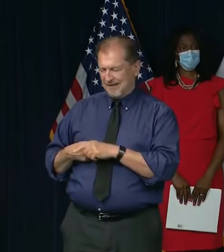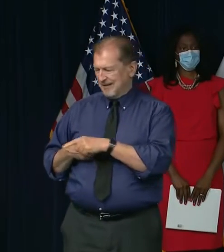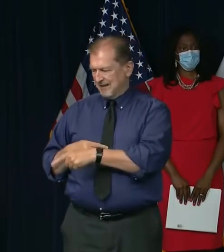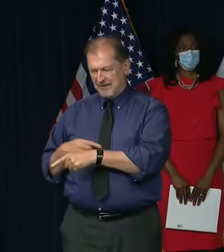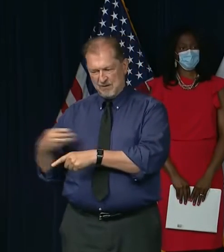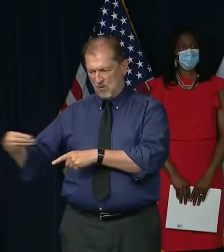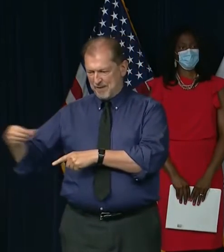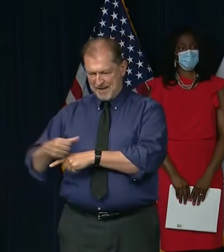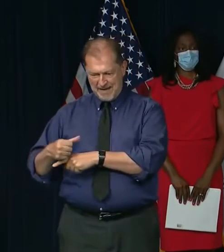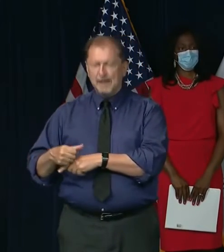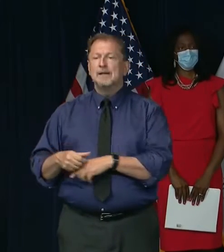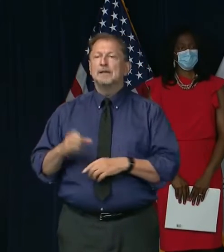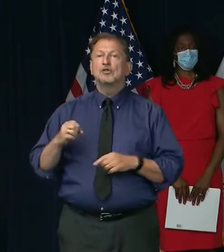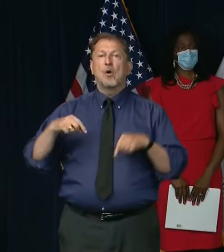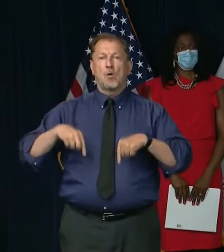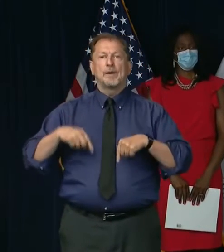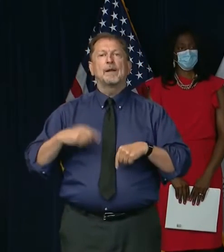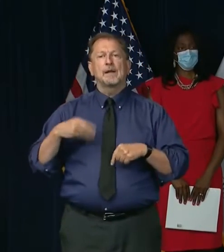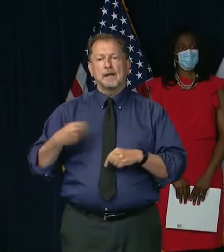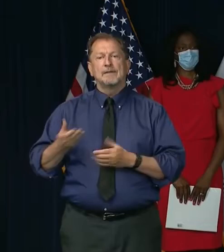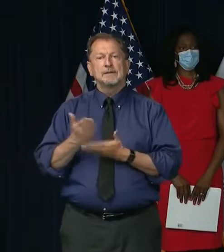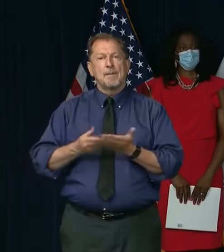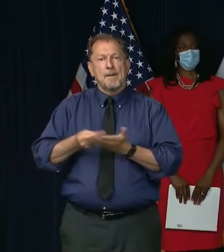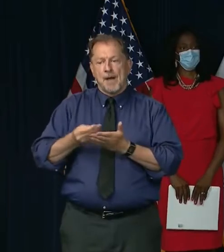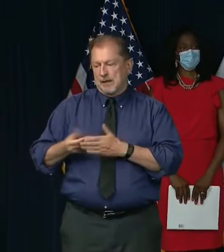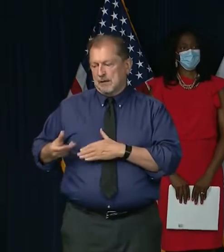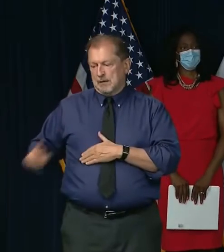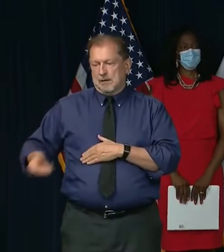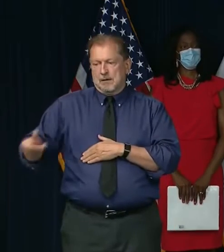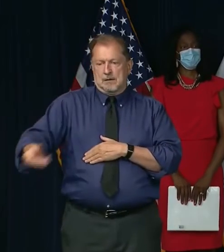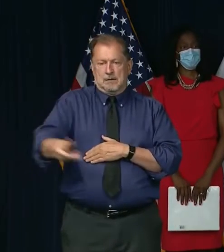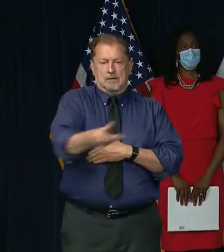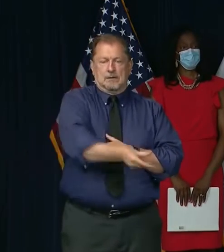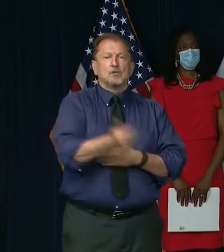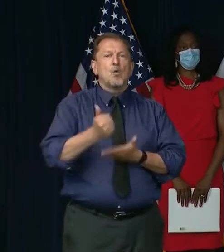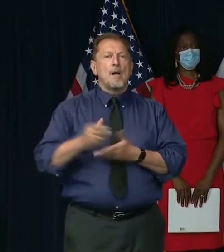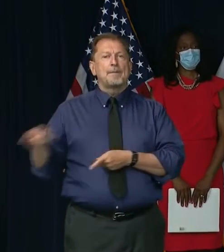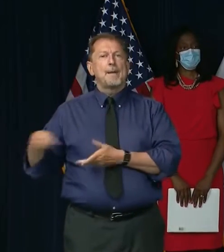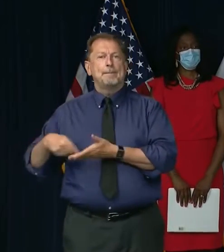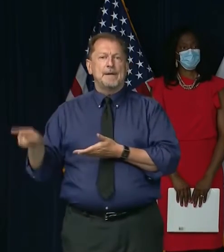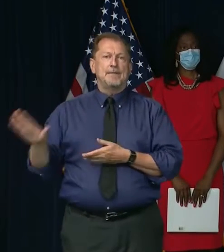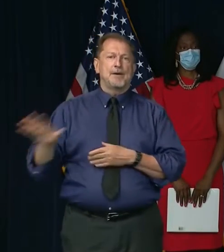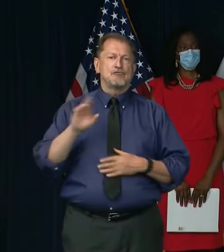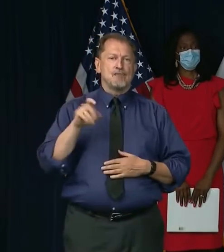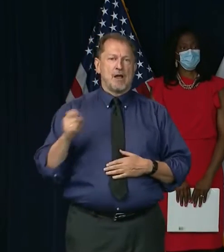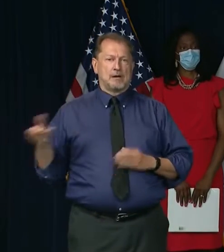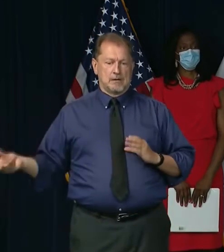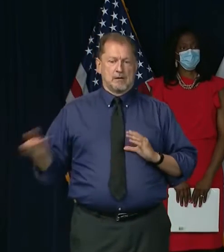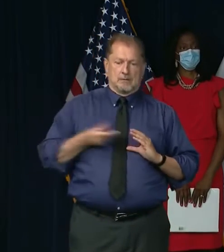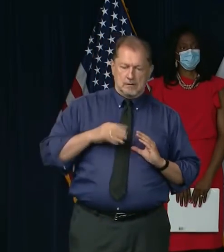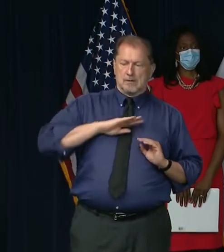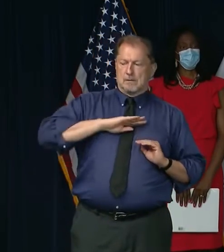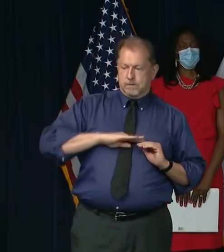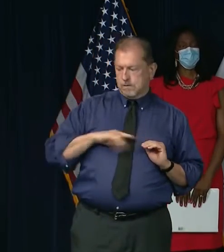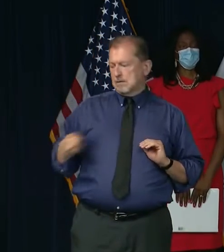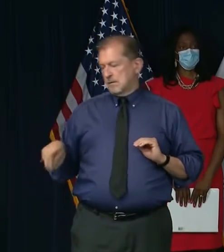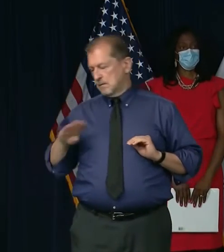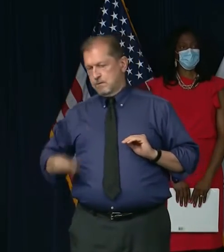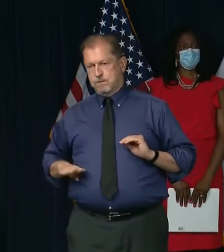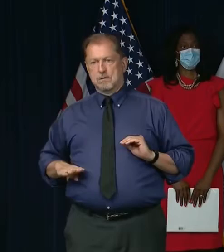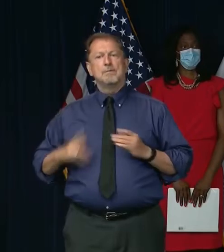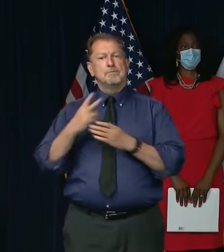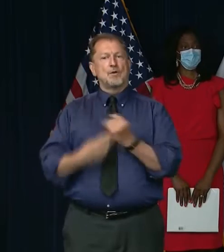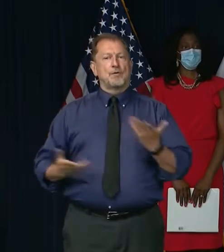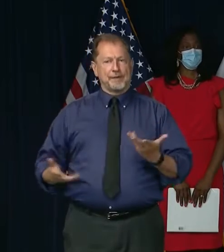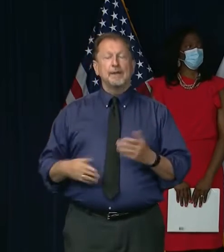rent assistance, for example. And quite a lot of rent assistance we just recently allocated through our COVID-19 relief funds.